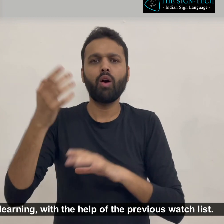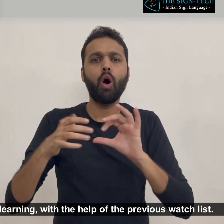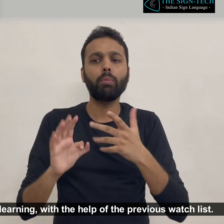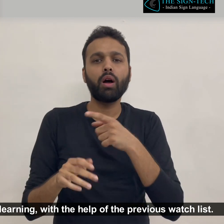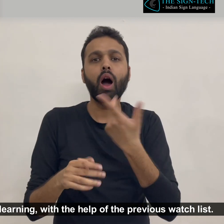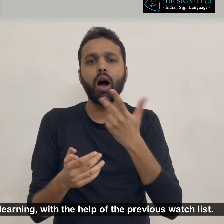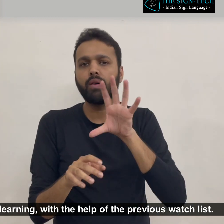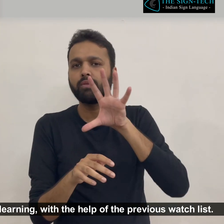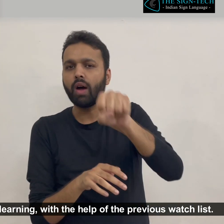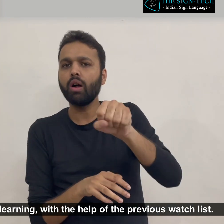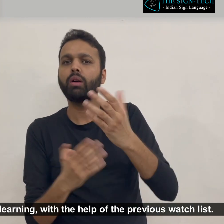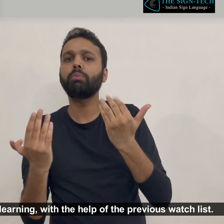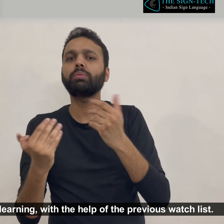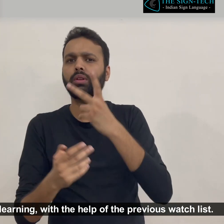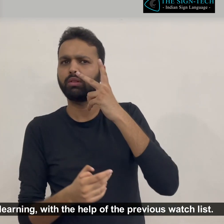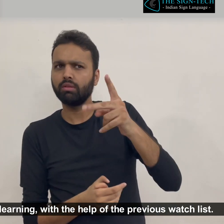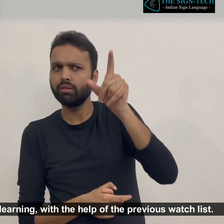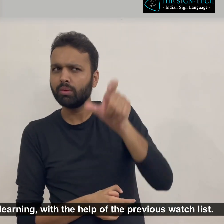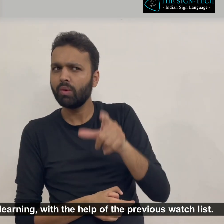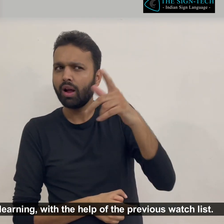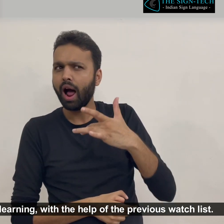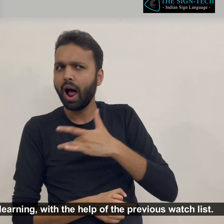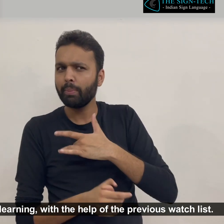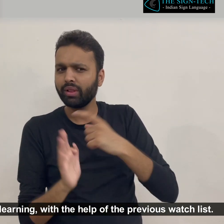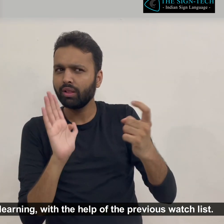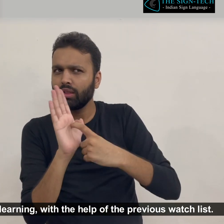This is through Machine Learning, with the help of the previous watchlist.